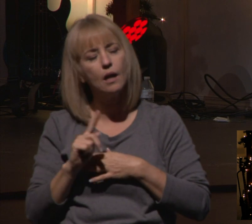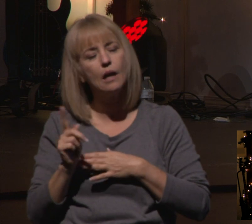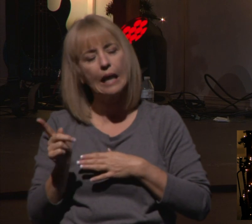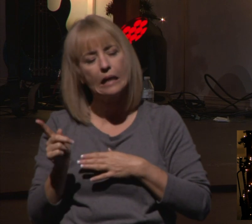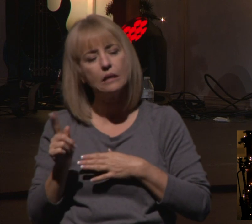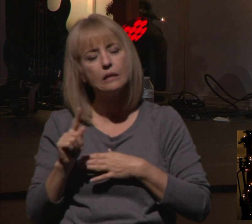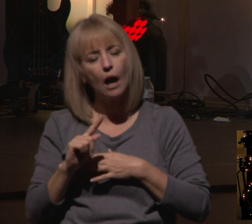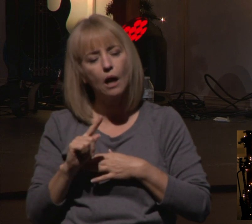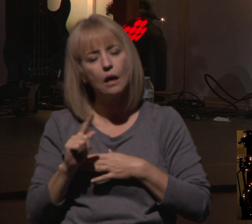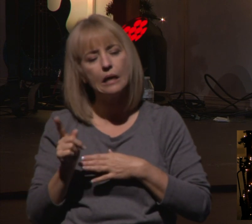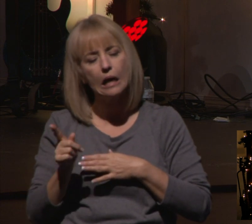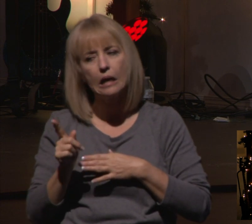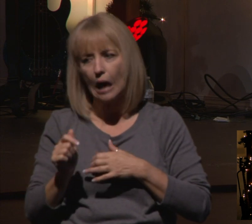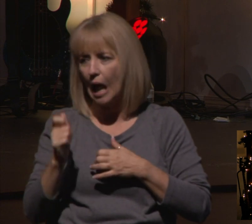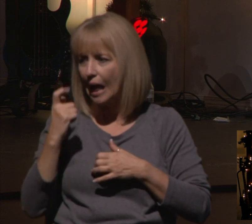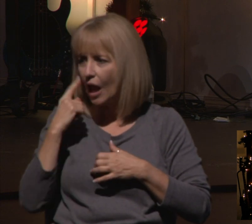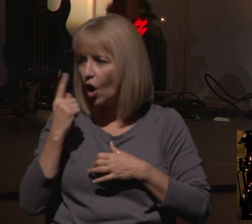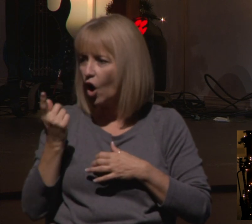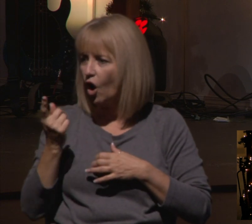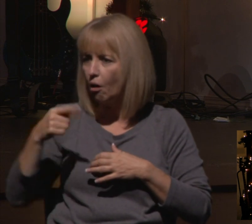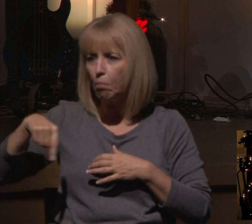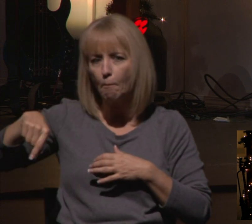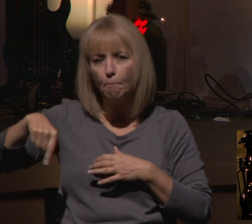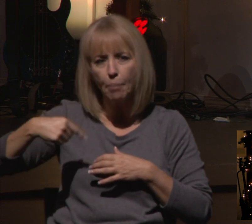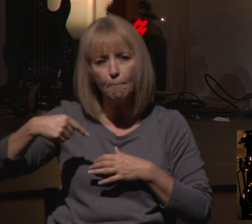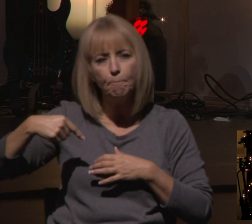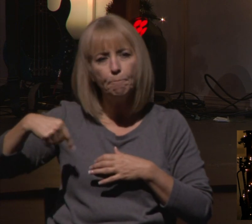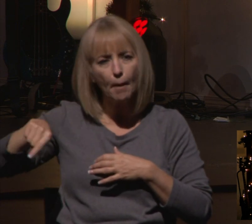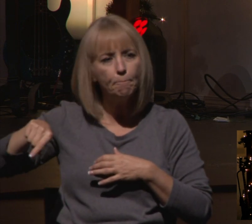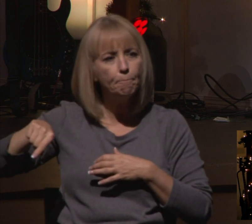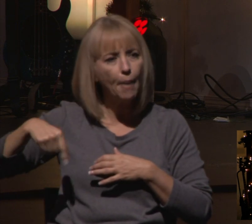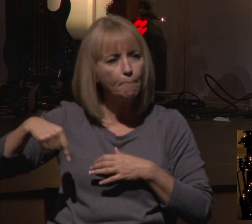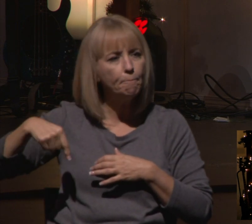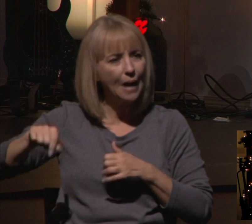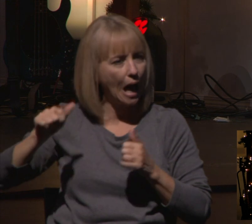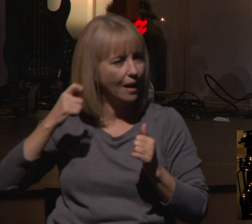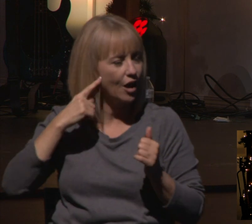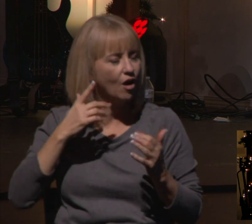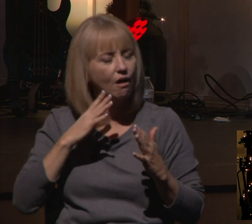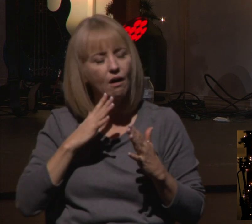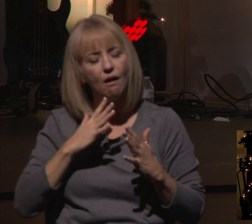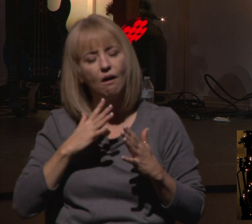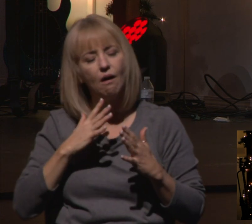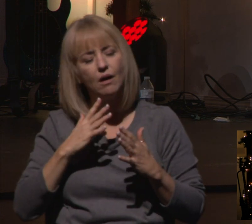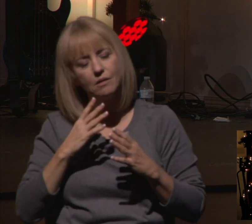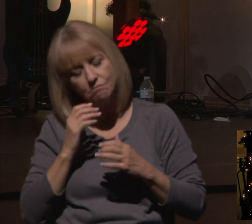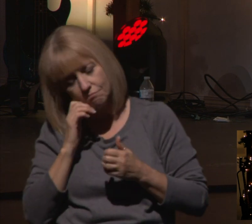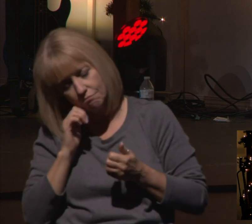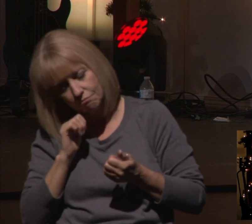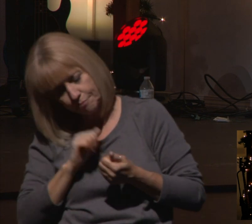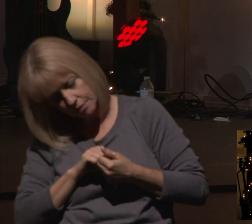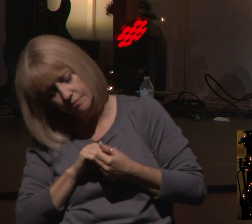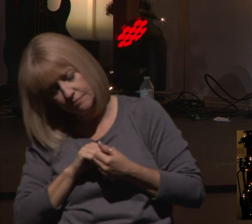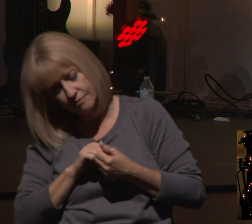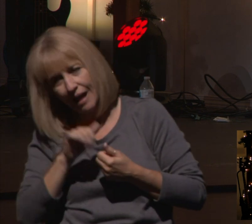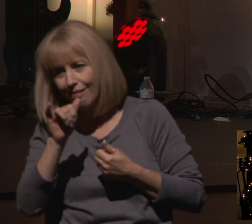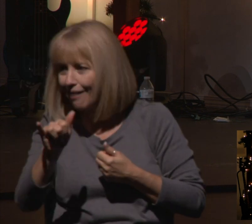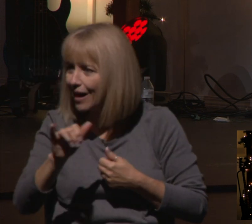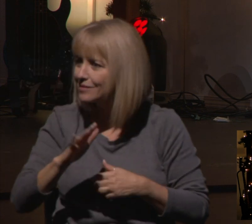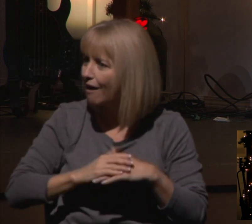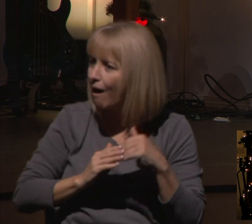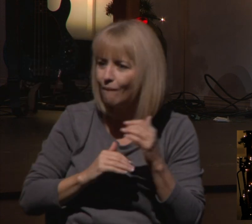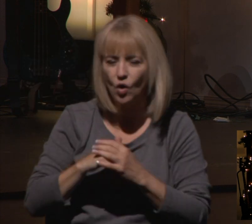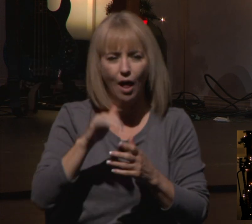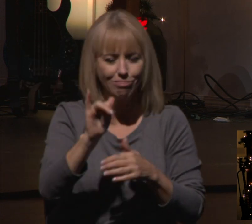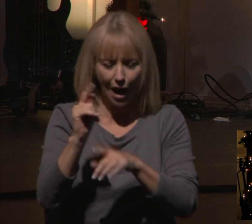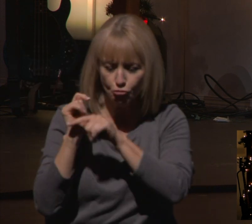And that was home. And I love that comfort of going to a place that was familiar, a place that was traditional, a place that